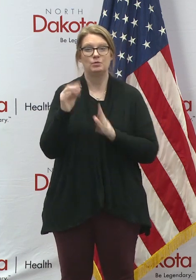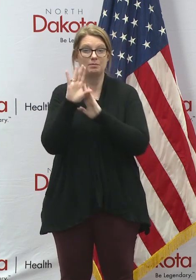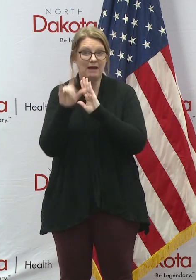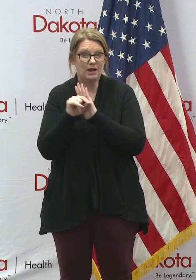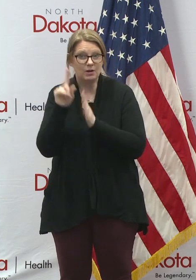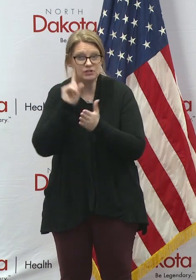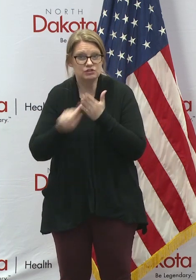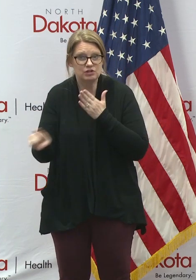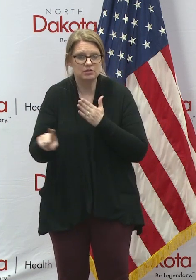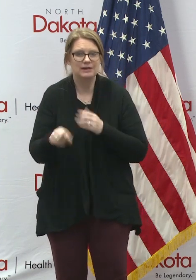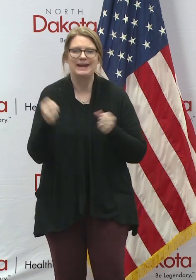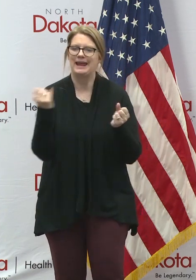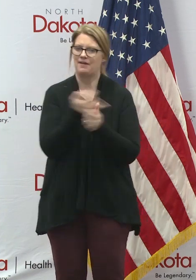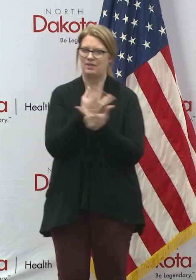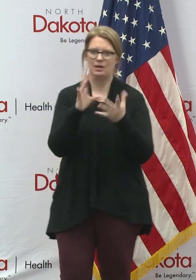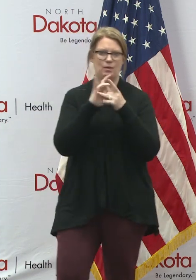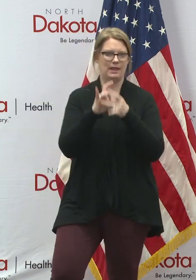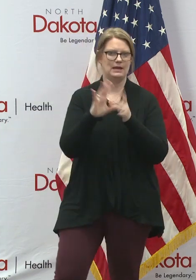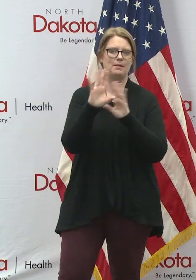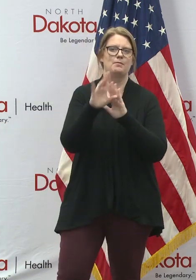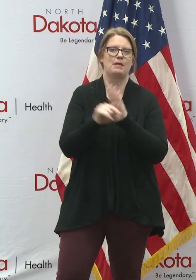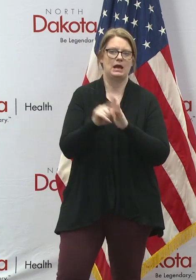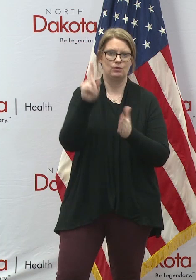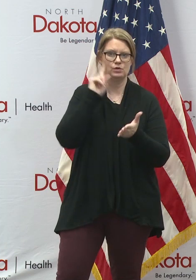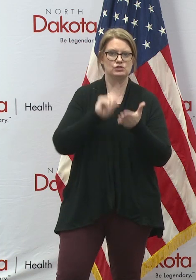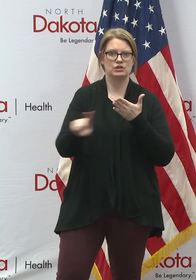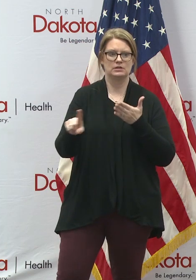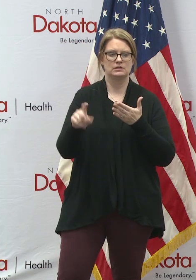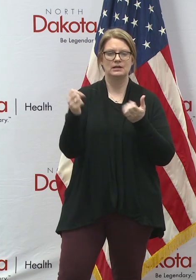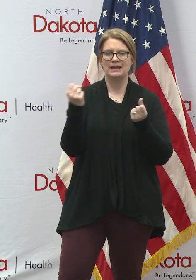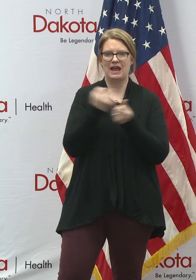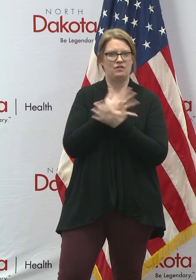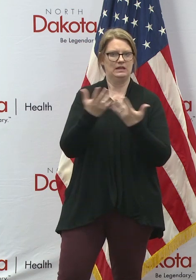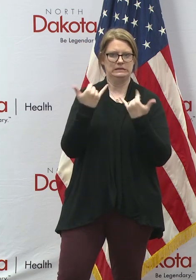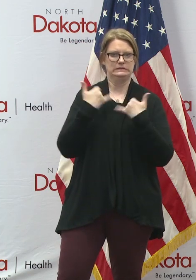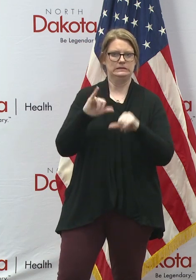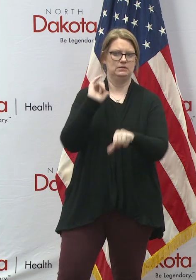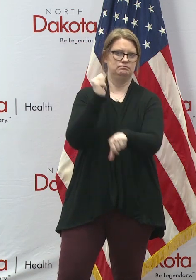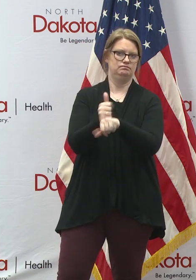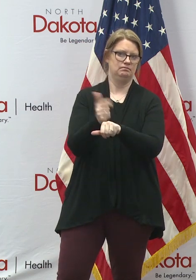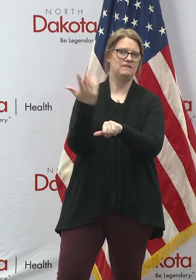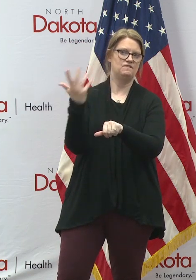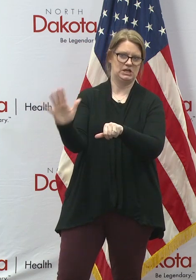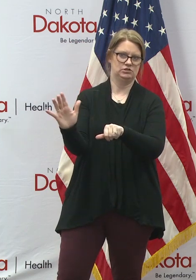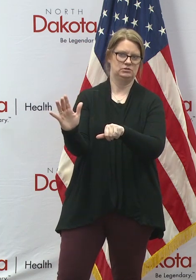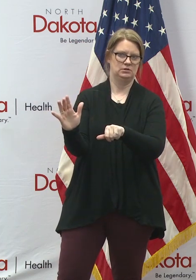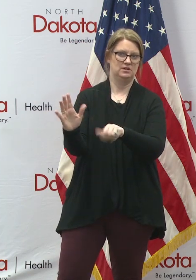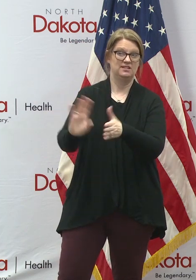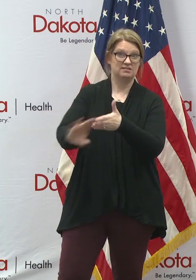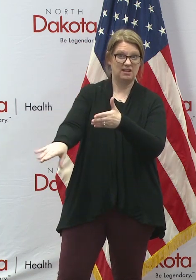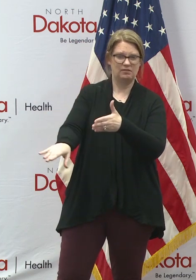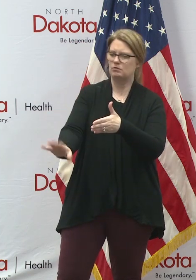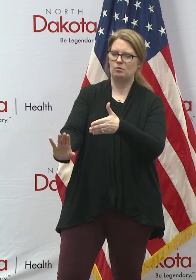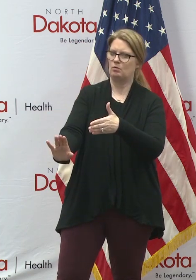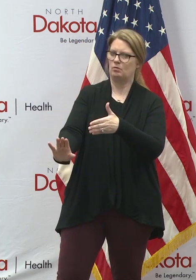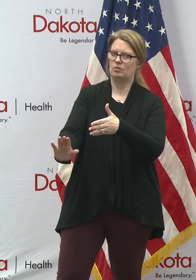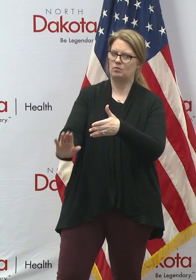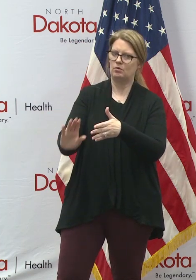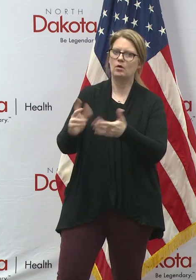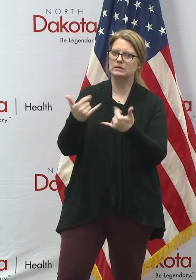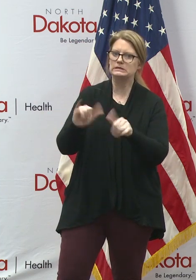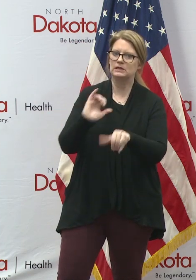All of the rules relating to background checks are everything still is still in place. None of that has been waived. We're trying to increase